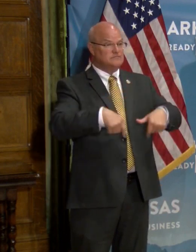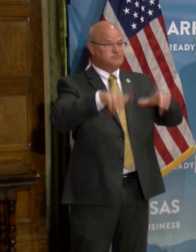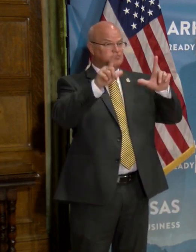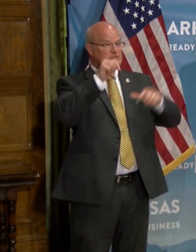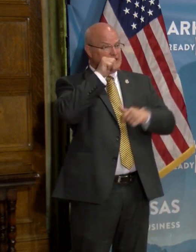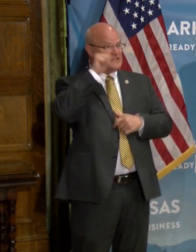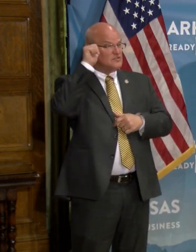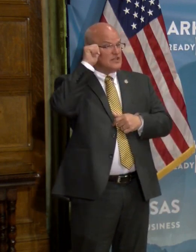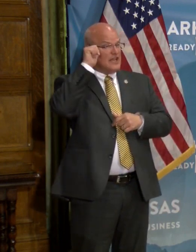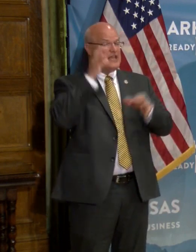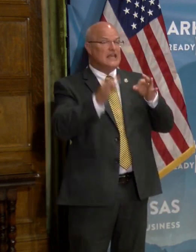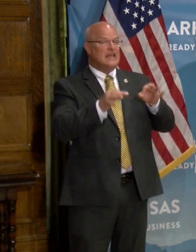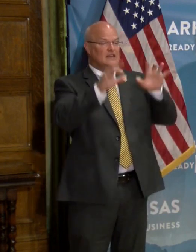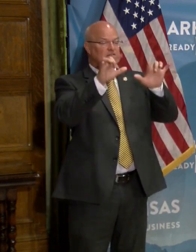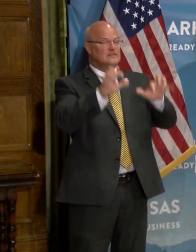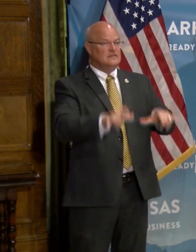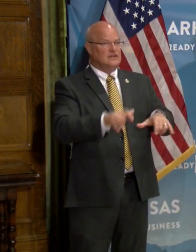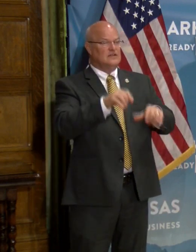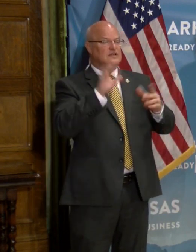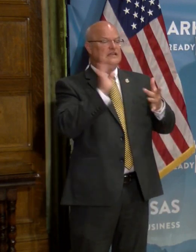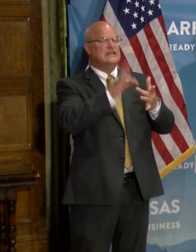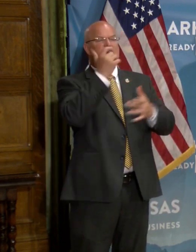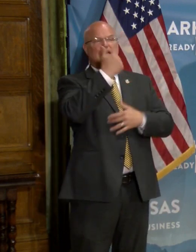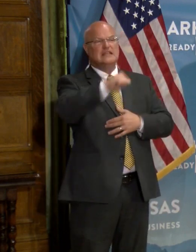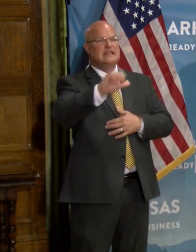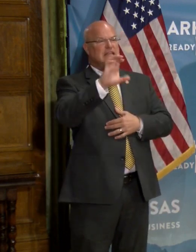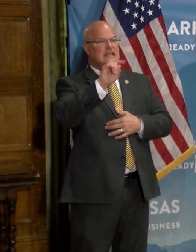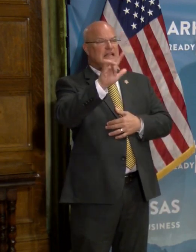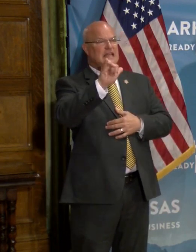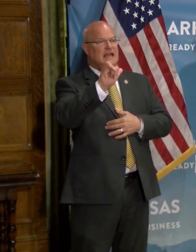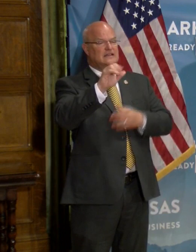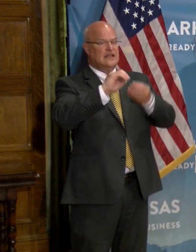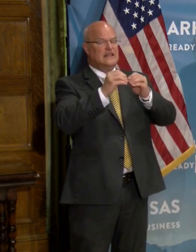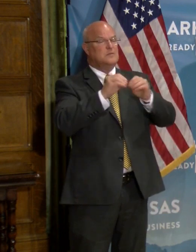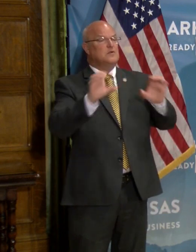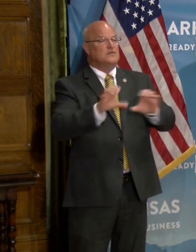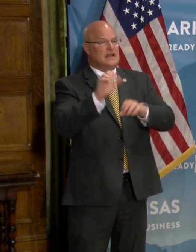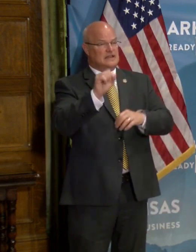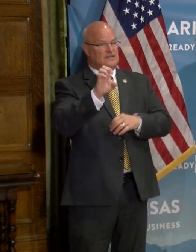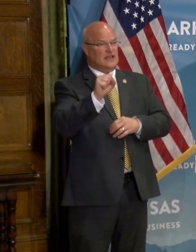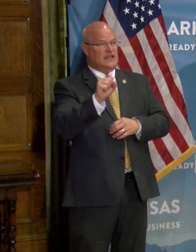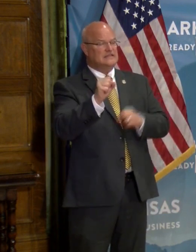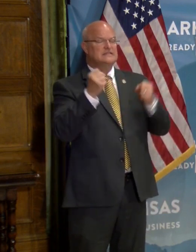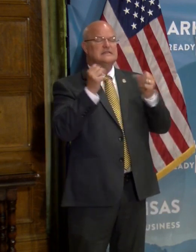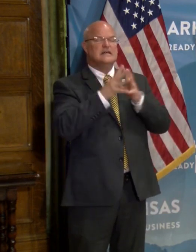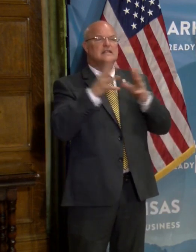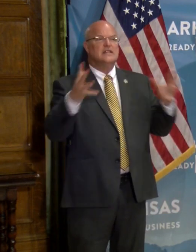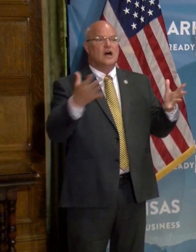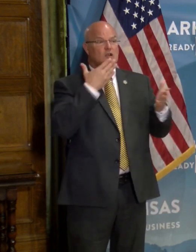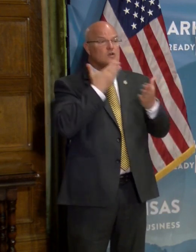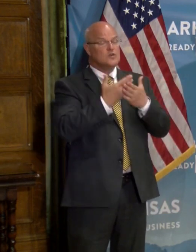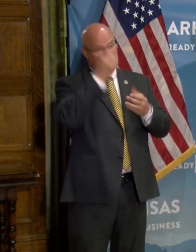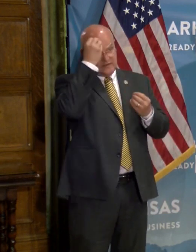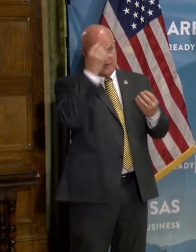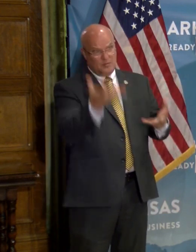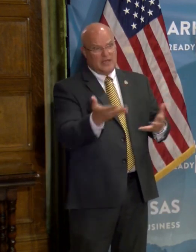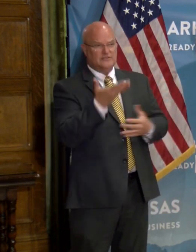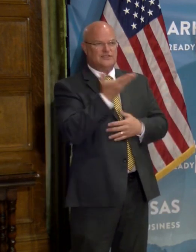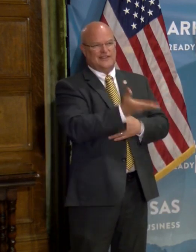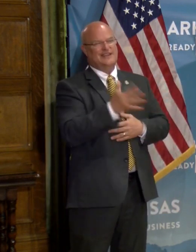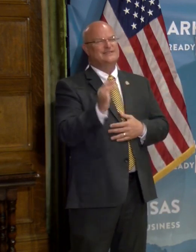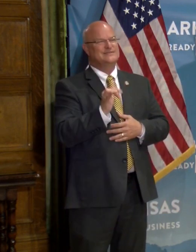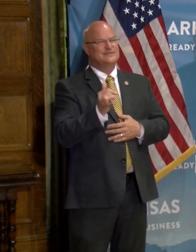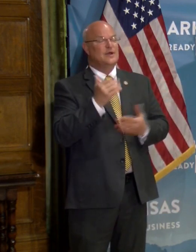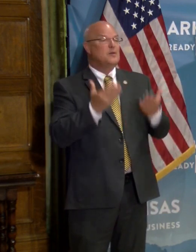yesterday. If you go on that, you can click on any county and you'll get the number of active cases. There's a lot of very useful information there.